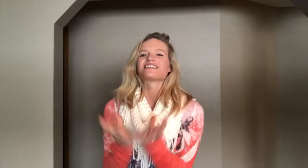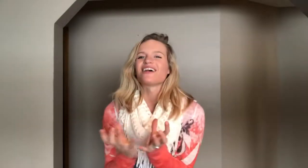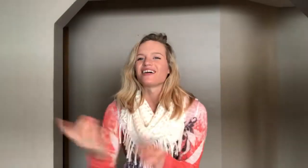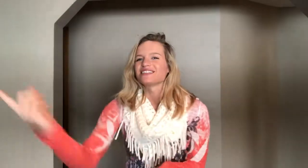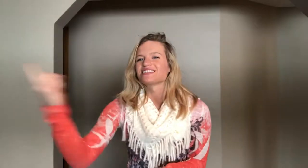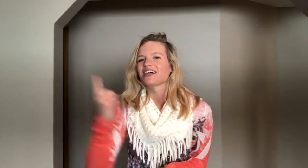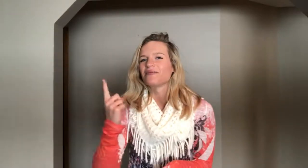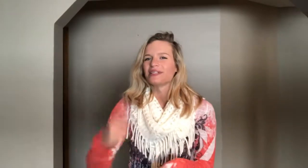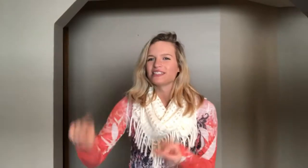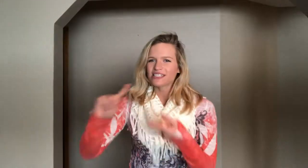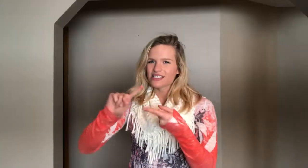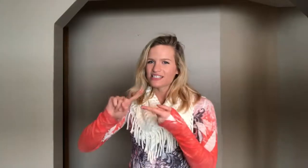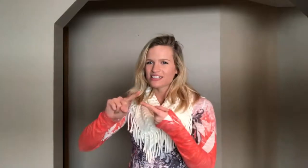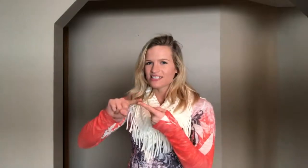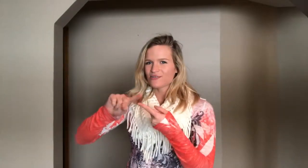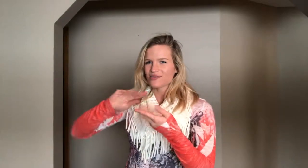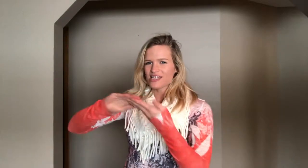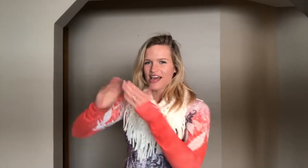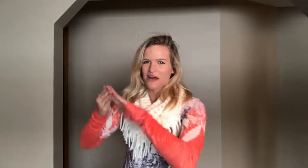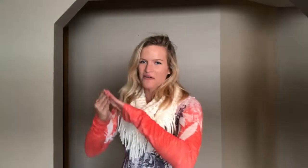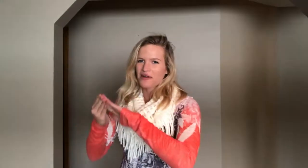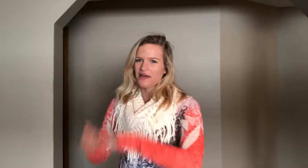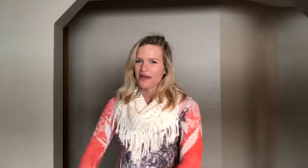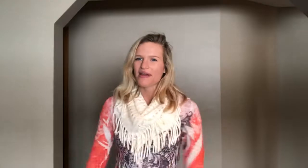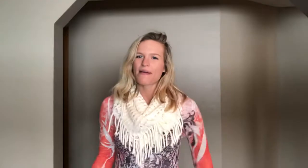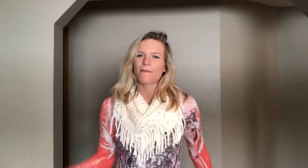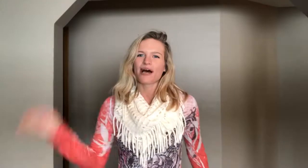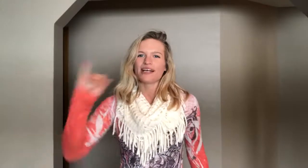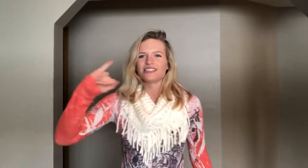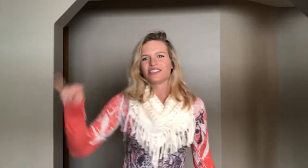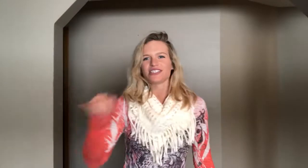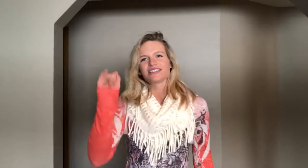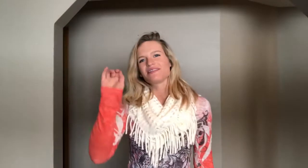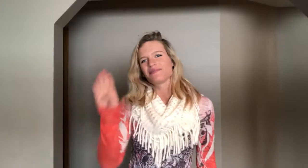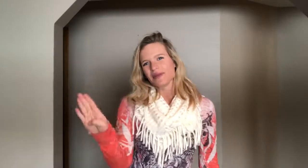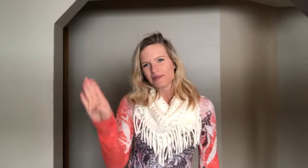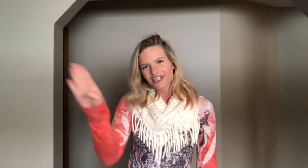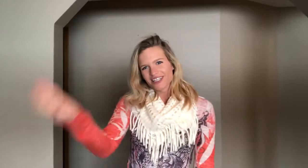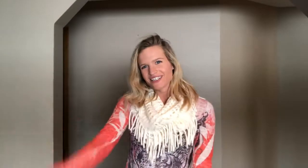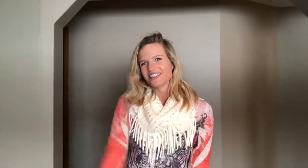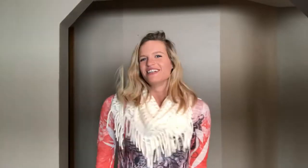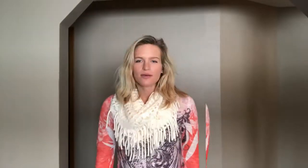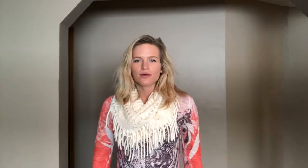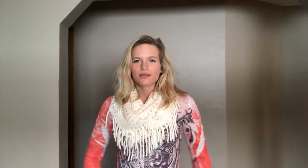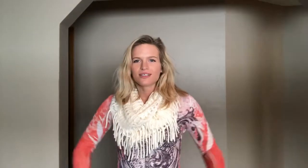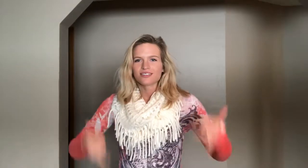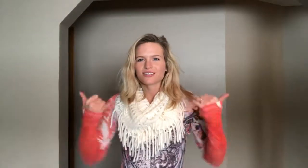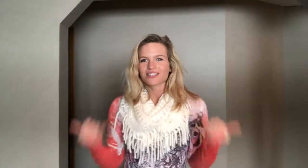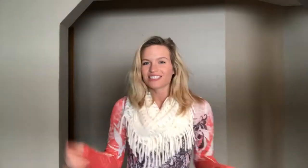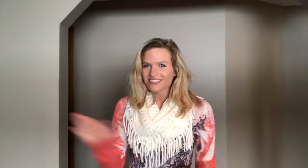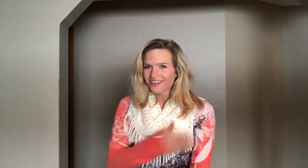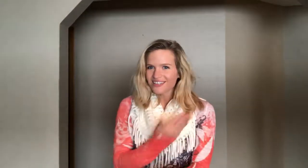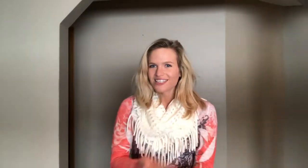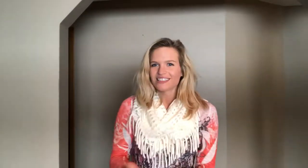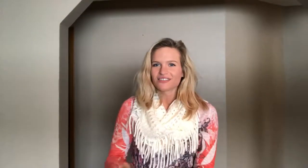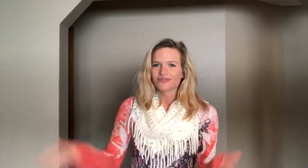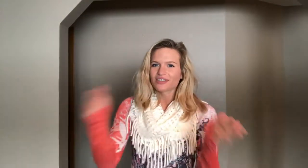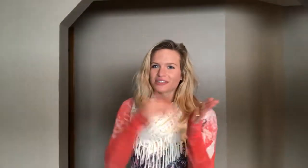Claus is Coming to Town by Justin Bieber. So this song is really